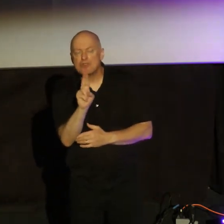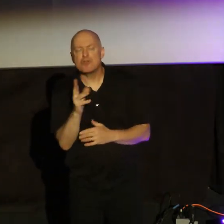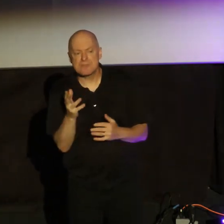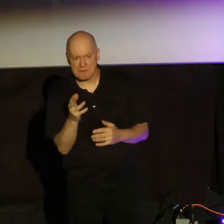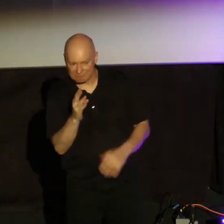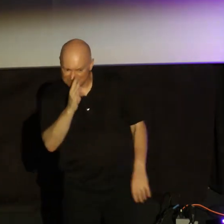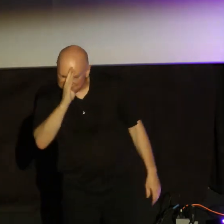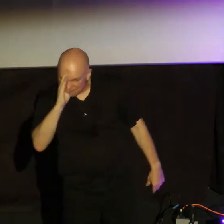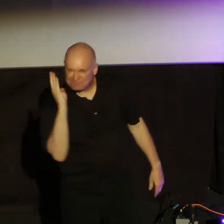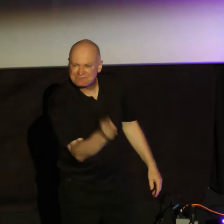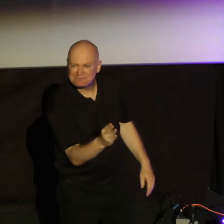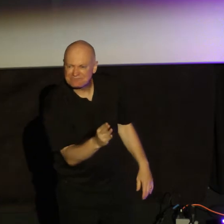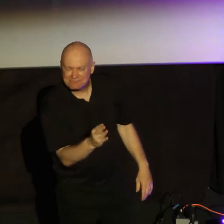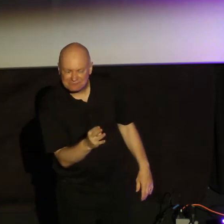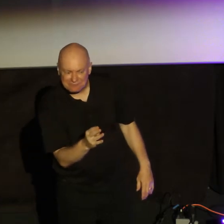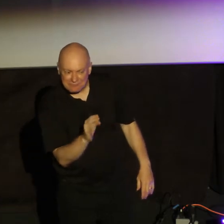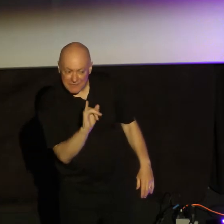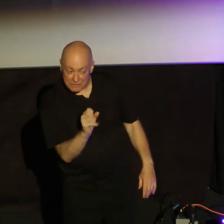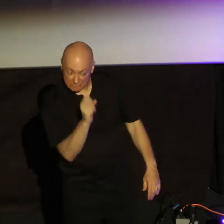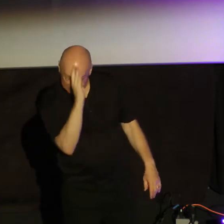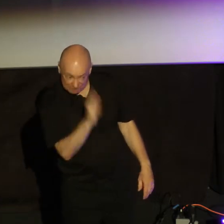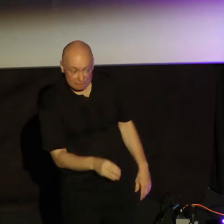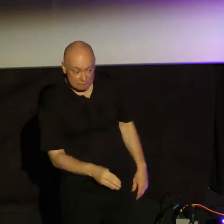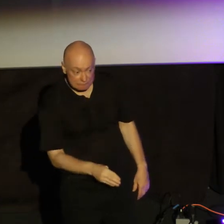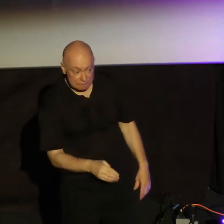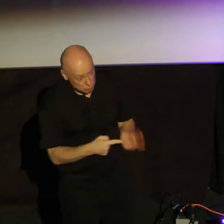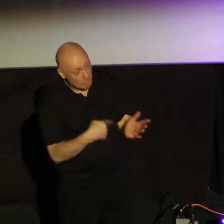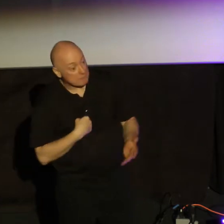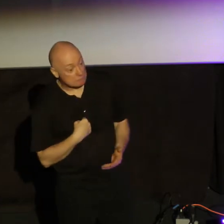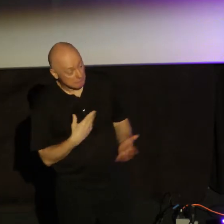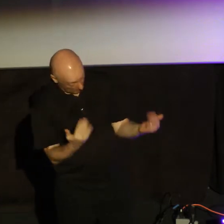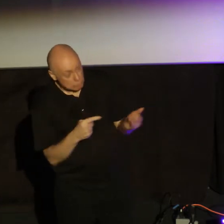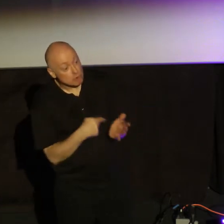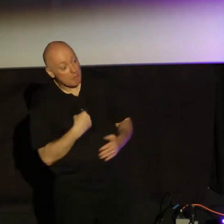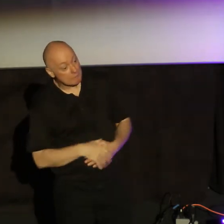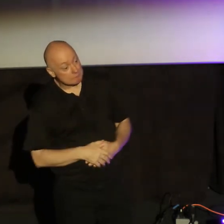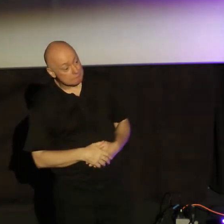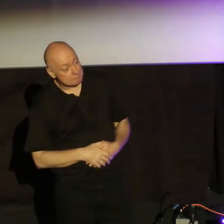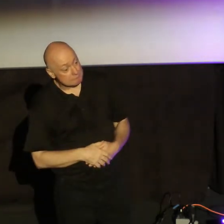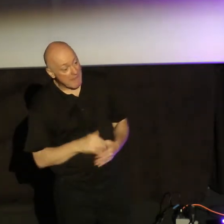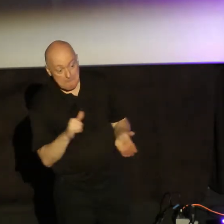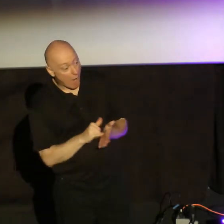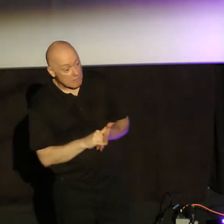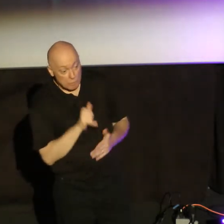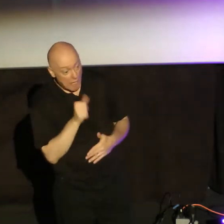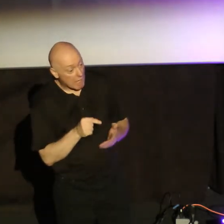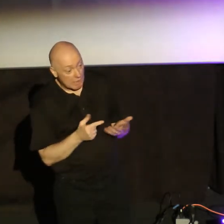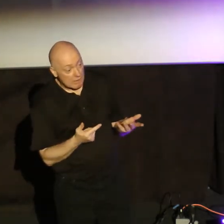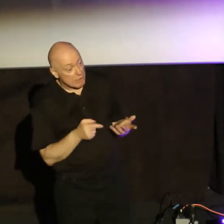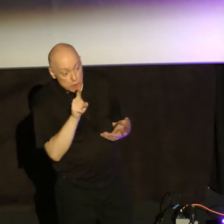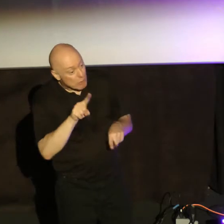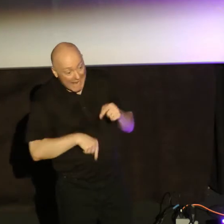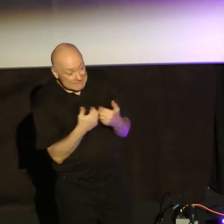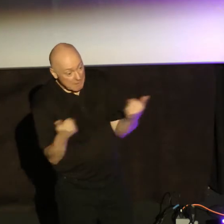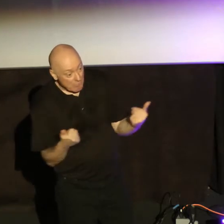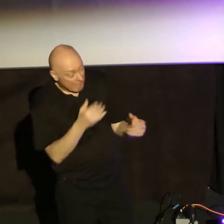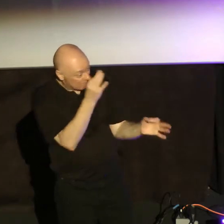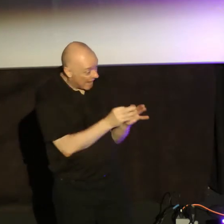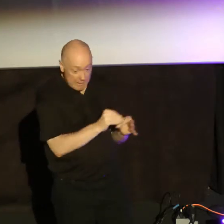language, that sarcastic language. says, go ahead, show it. Show it to me. It's impossible not to separate the two. So, James is looking